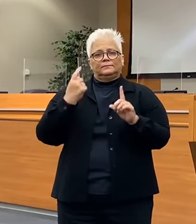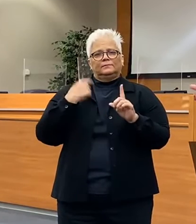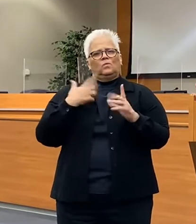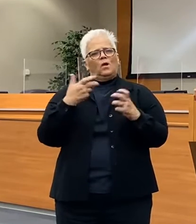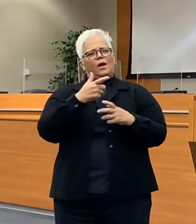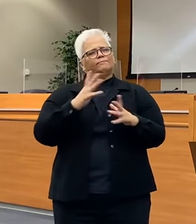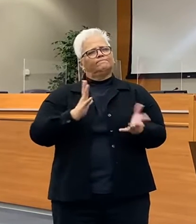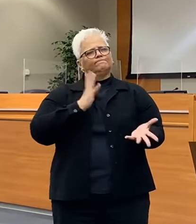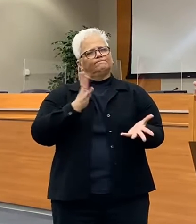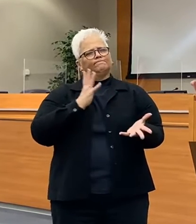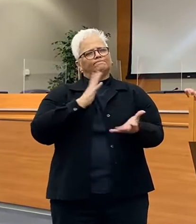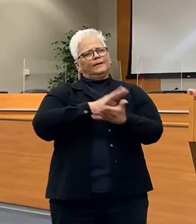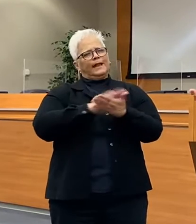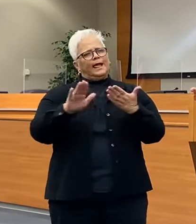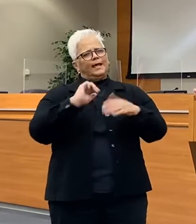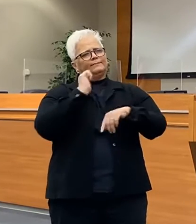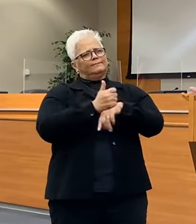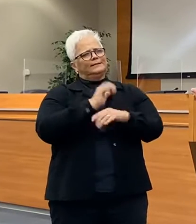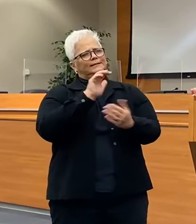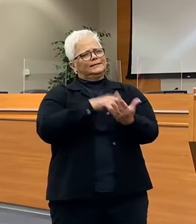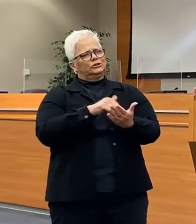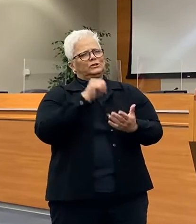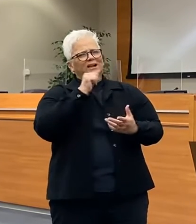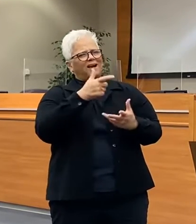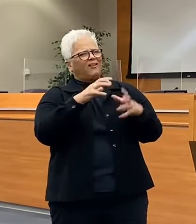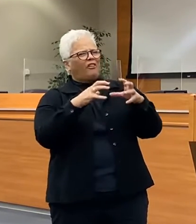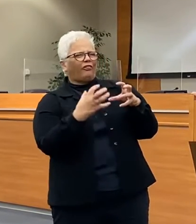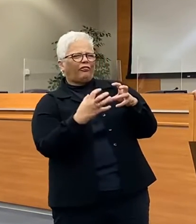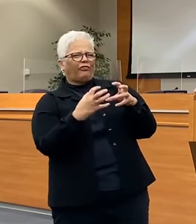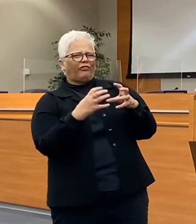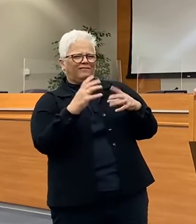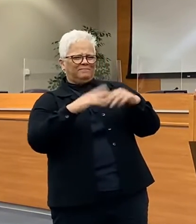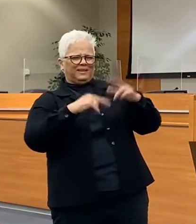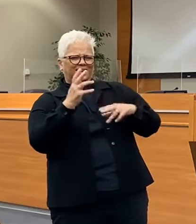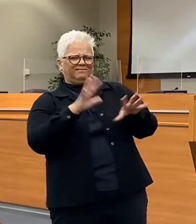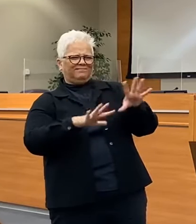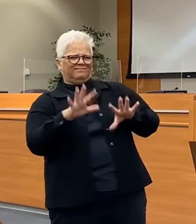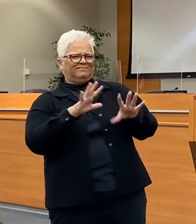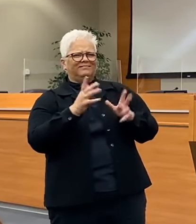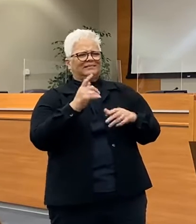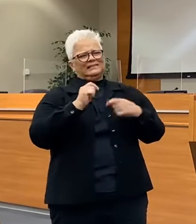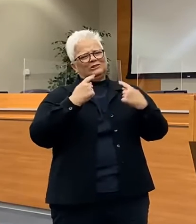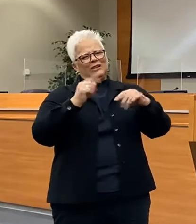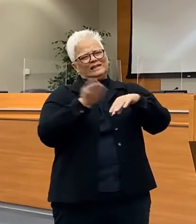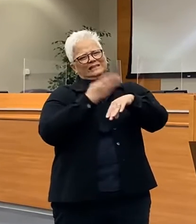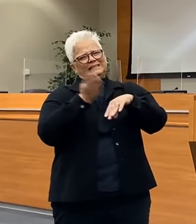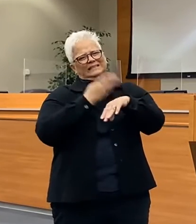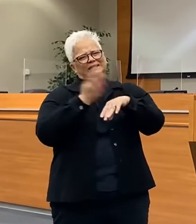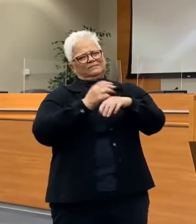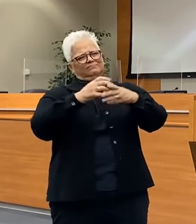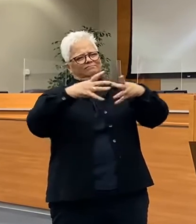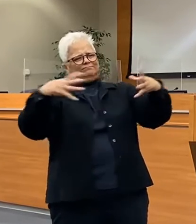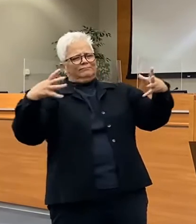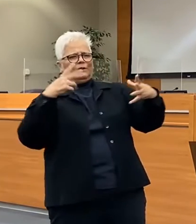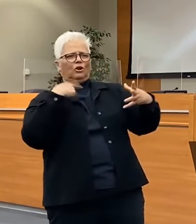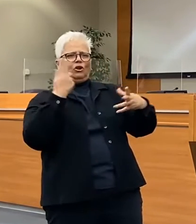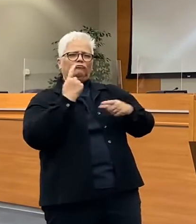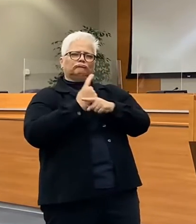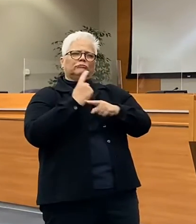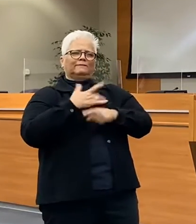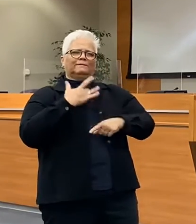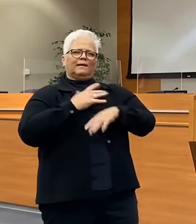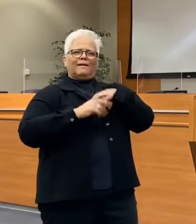as importantly, we've just partnered up with a national group called Best Friends that is coming in to help evaluate how we